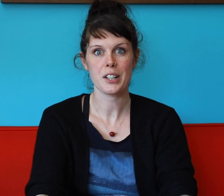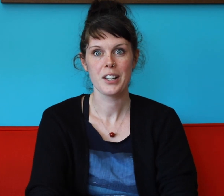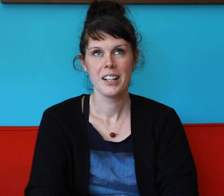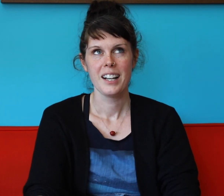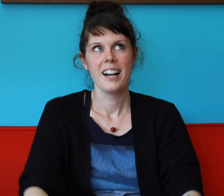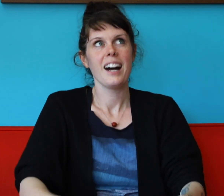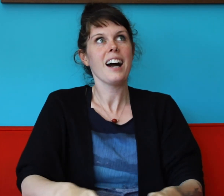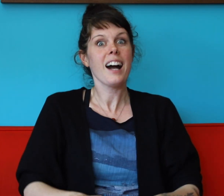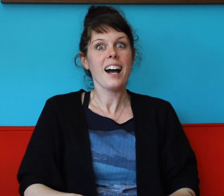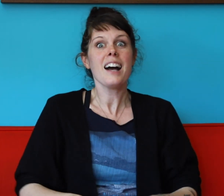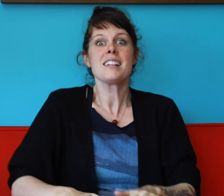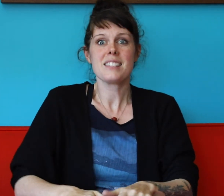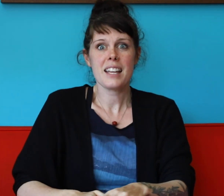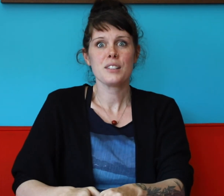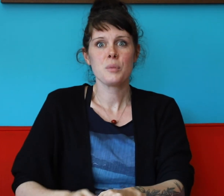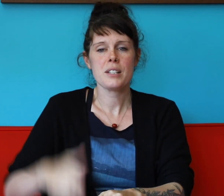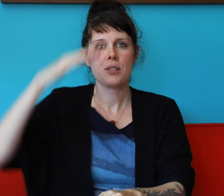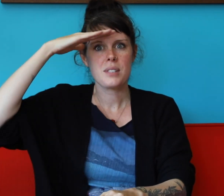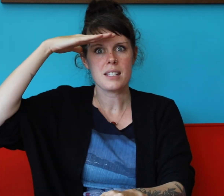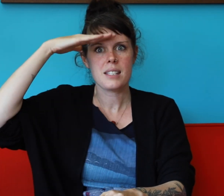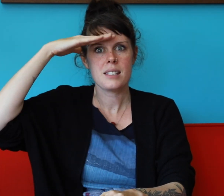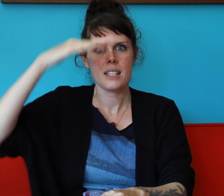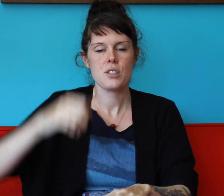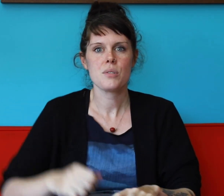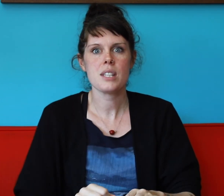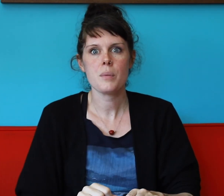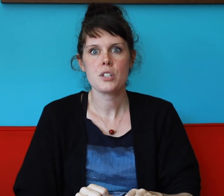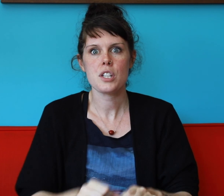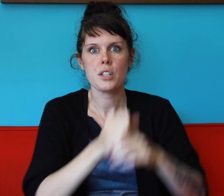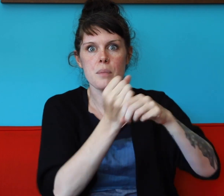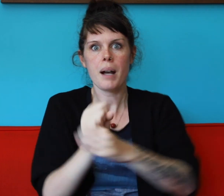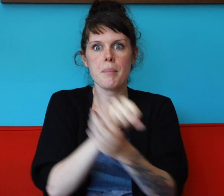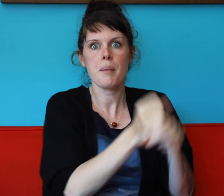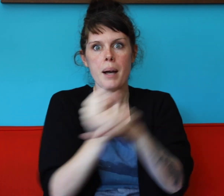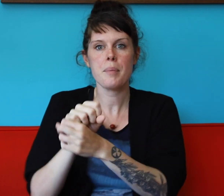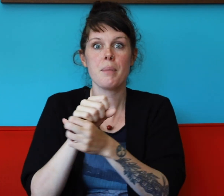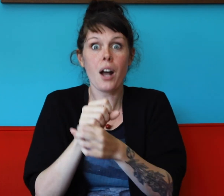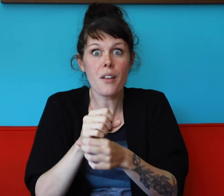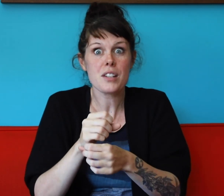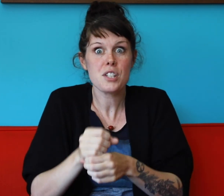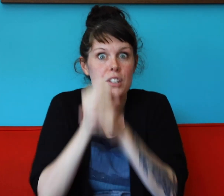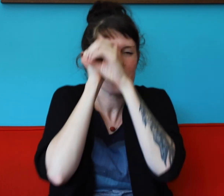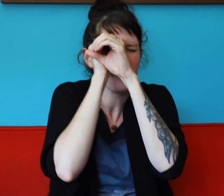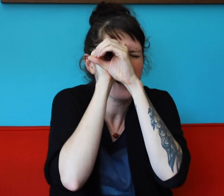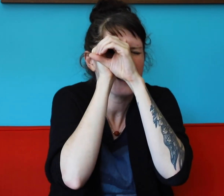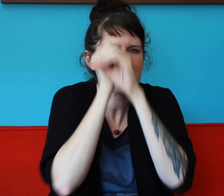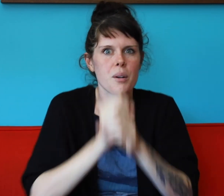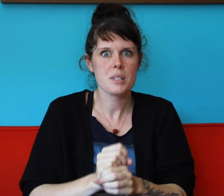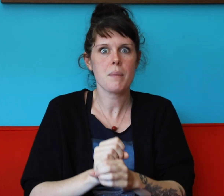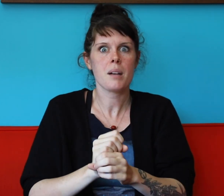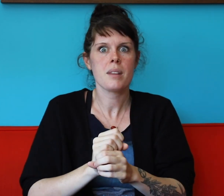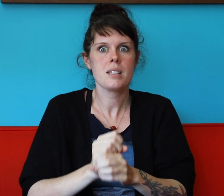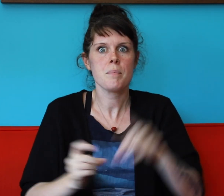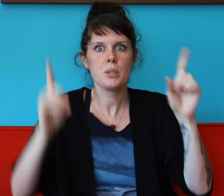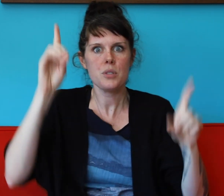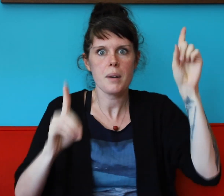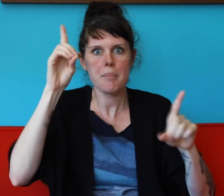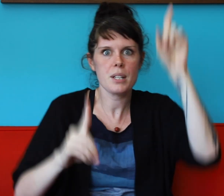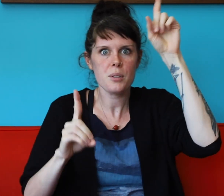a sailor went to see see see to see what she could mop mop mop but all that she could find was the bottom of the deep blue doo-wop-a-doo